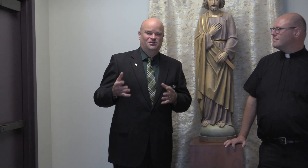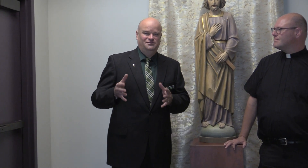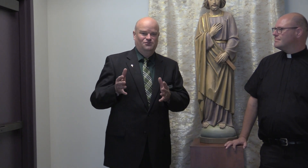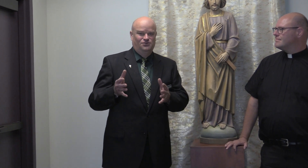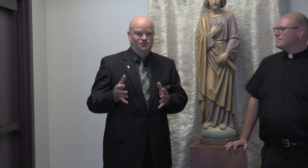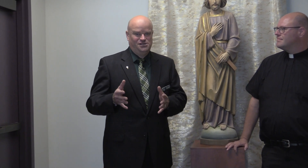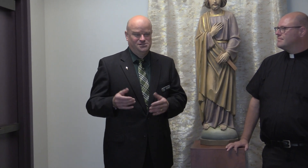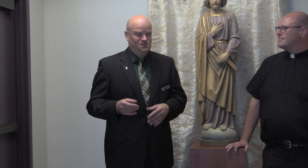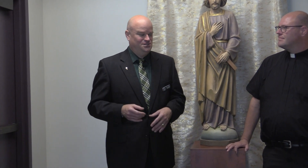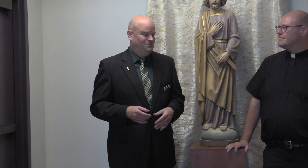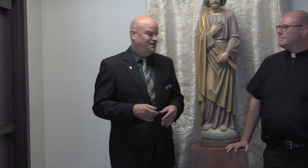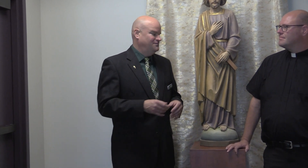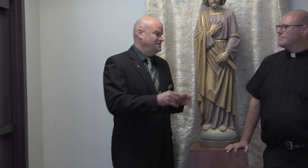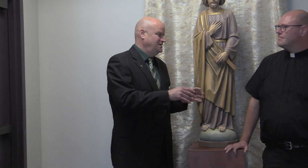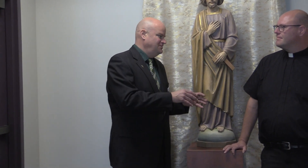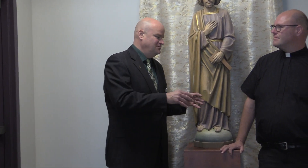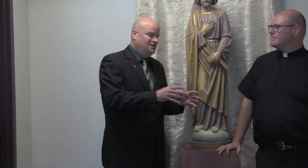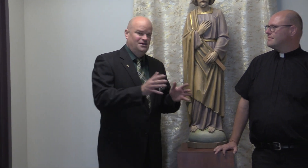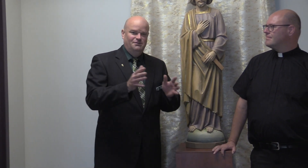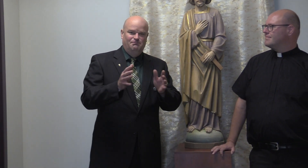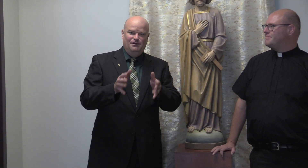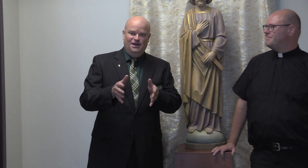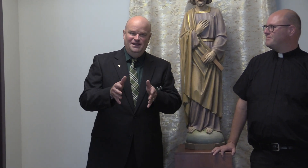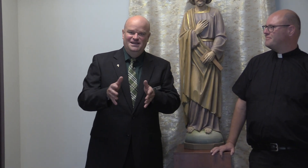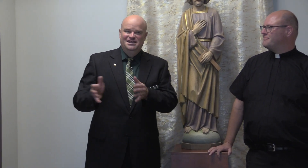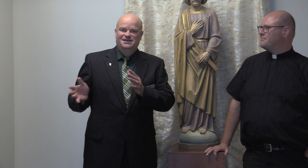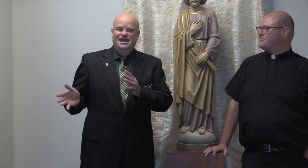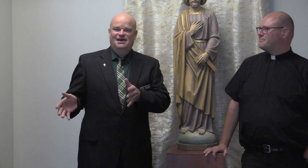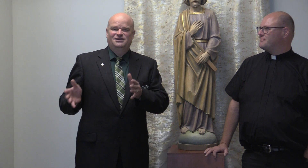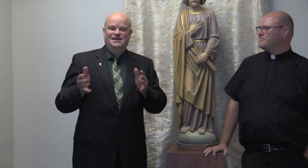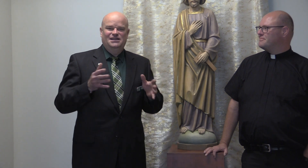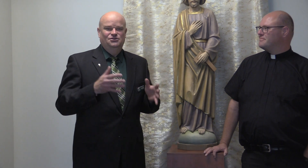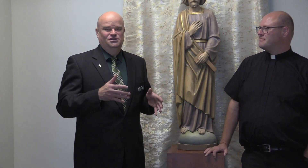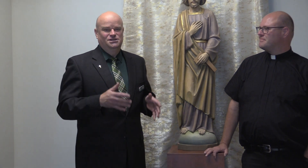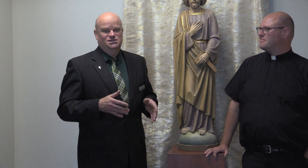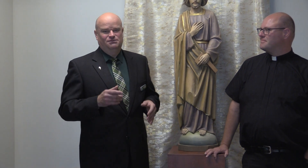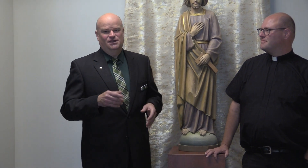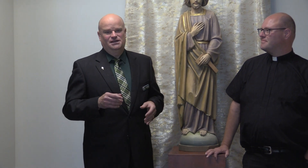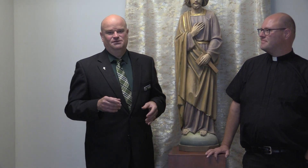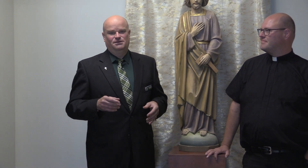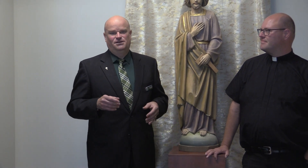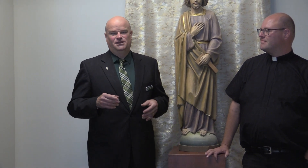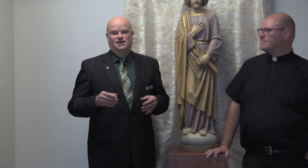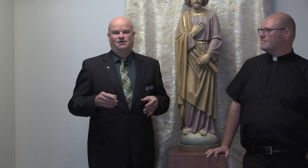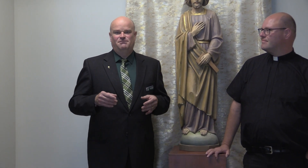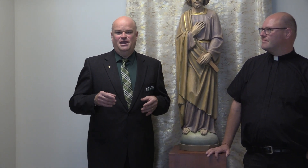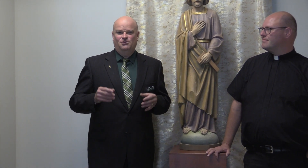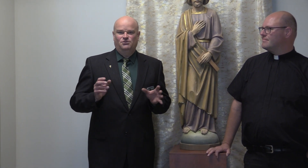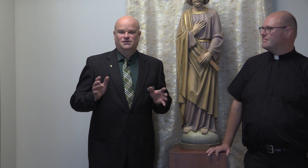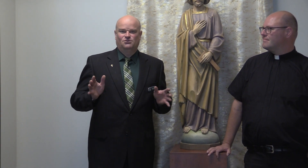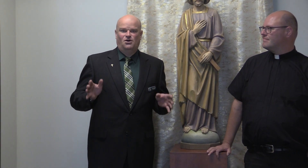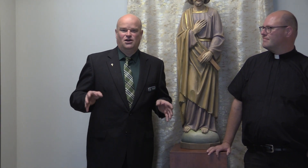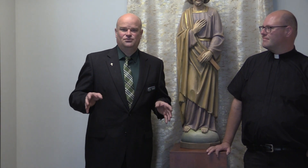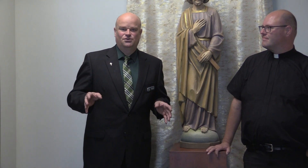even work through construction problems. But having that new addition put onto the building and come May when we get to walk through